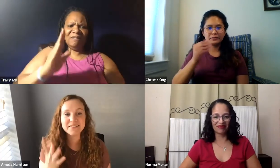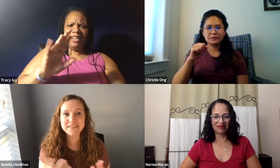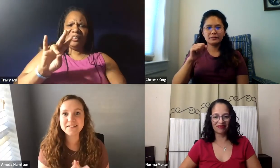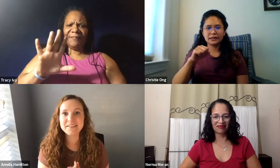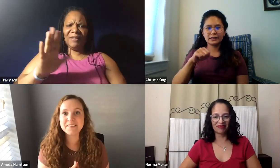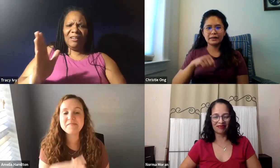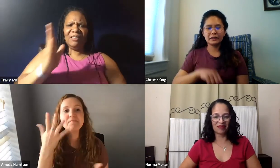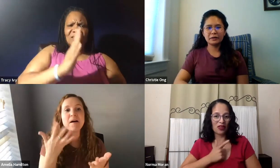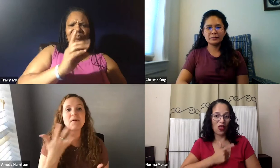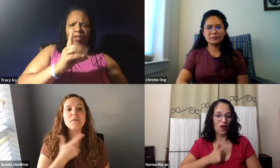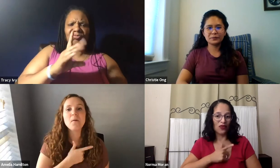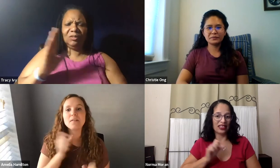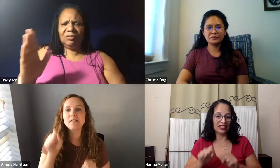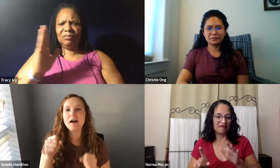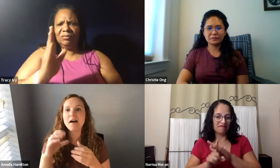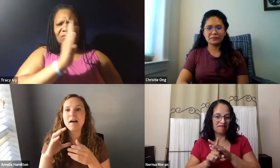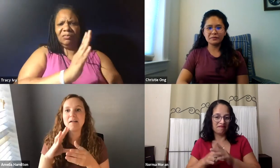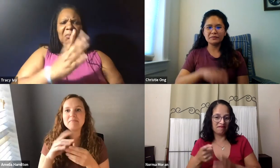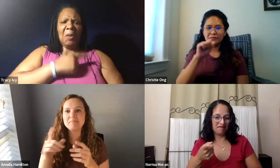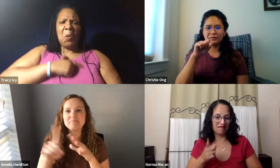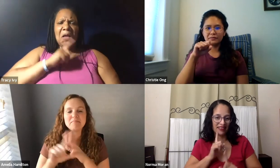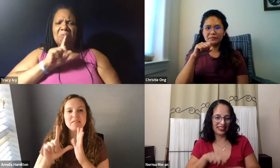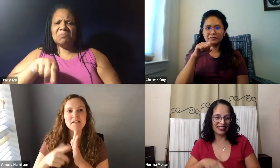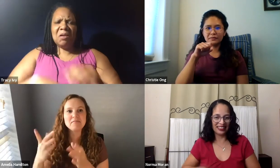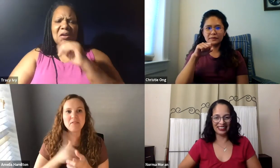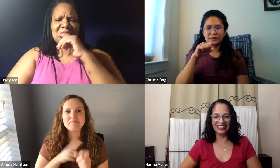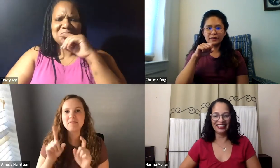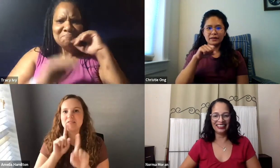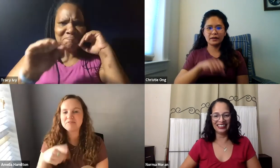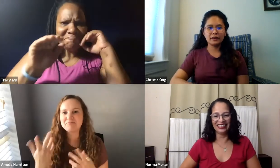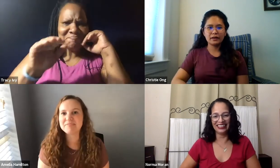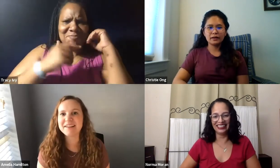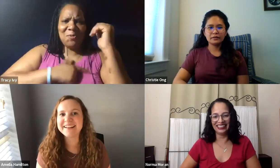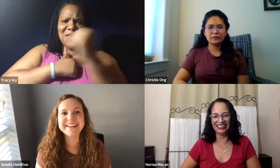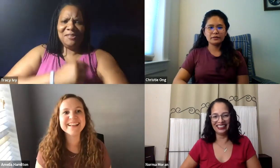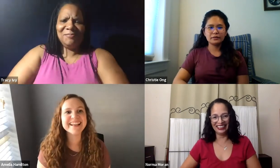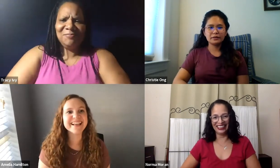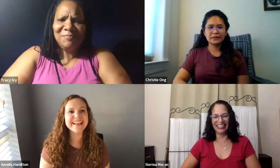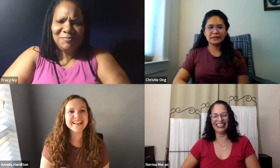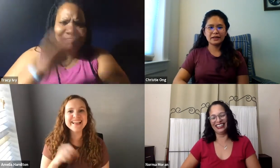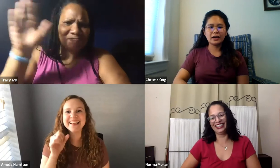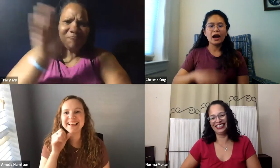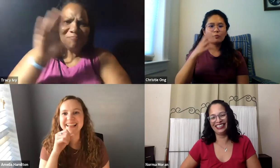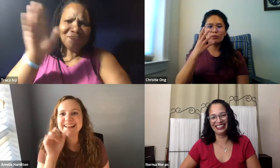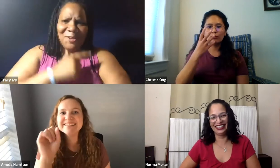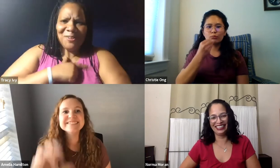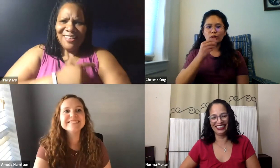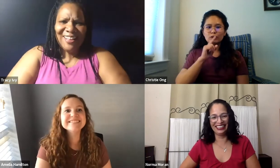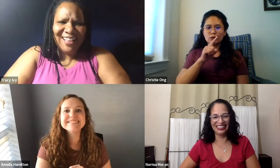maybe they'll have a 75th. Yeah, think a 75th. Maybe Lorianne will answer that one a little later on. Sorry, I don't know the